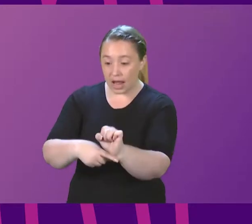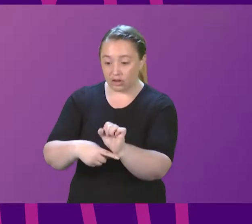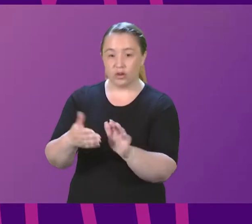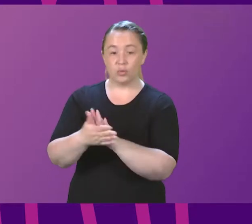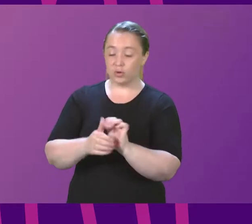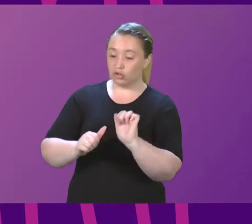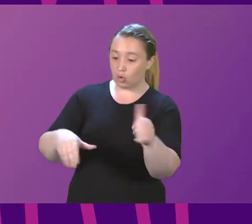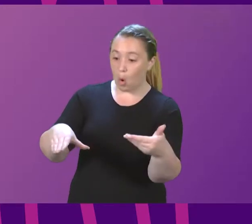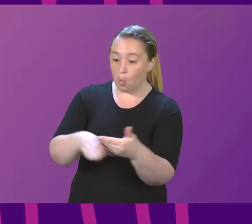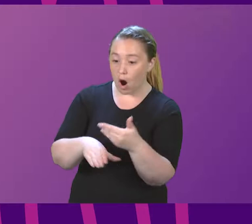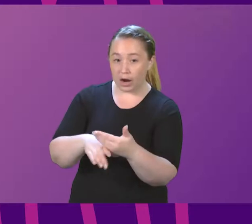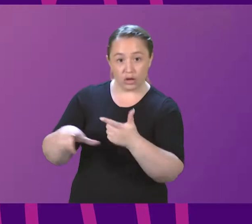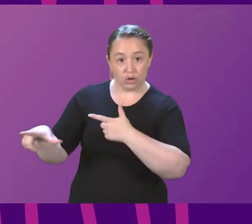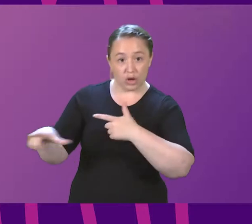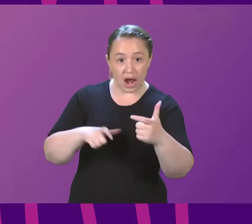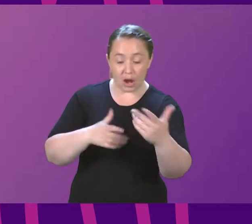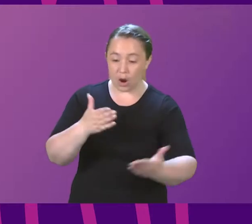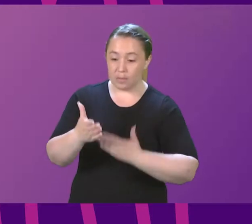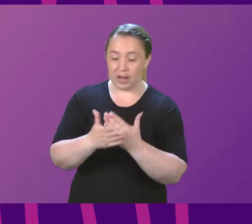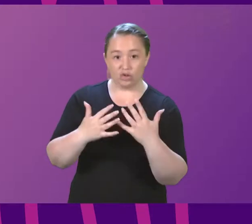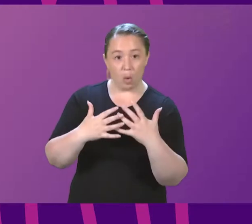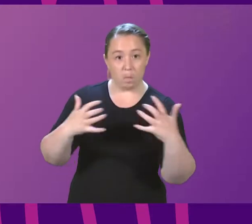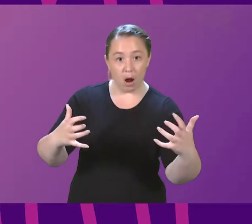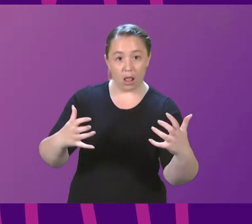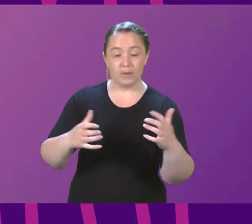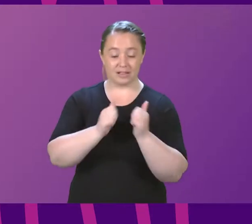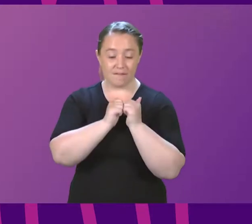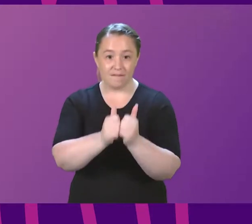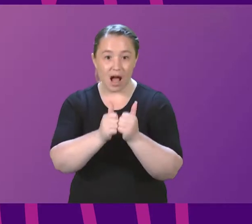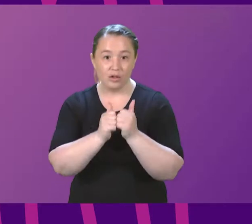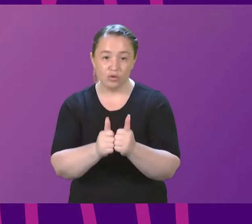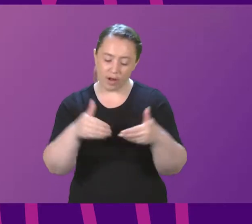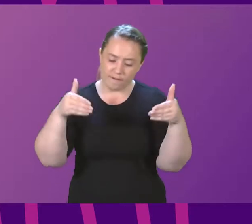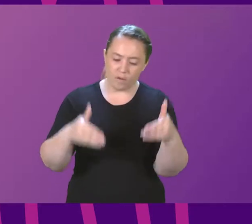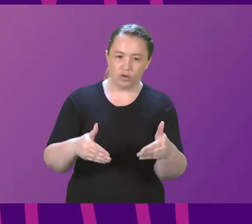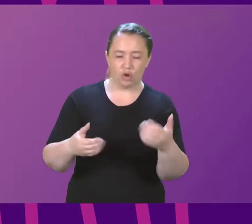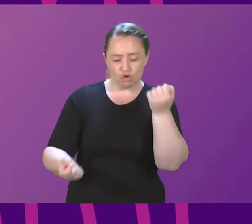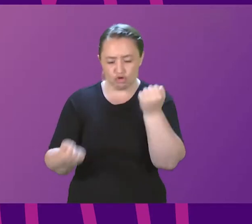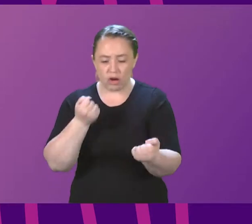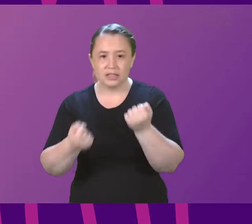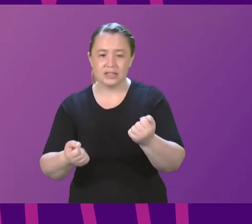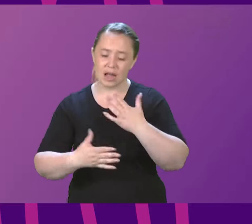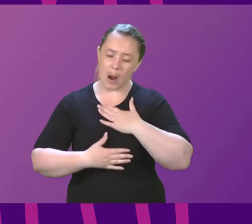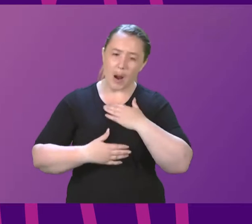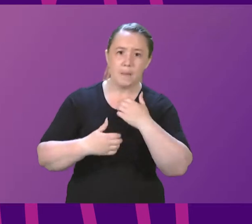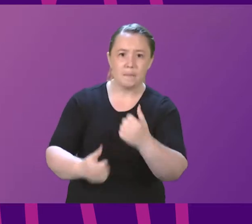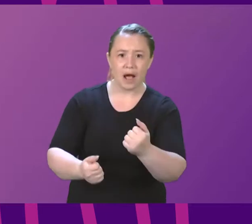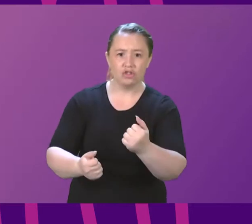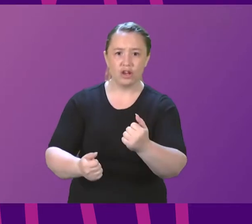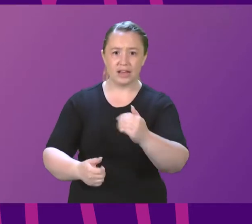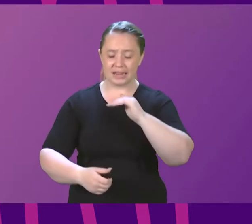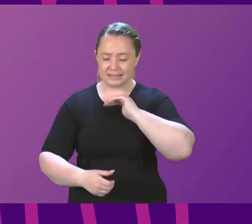entrench the Parliament's core values of wisdom, compassion, justice, integrity,